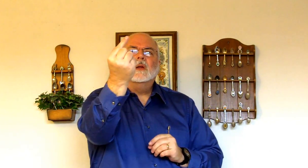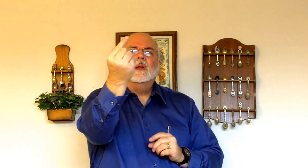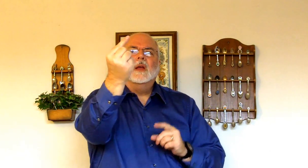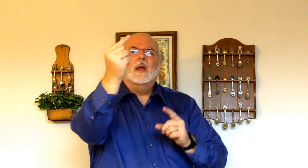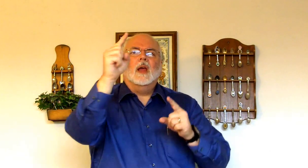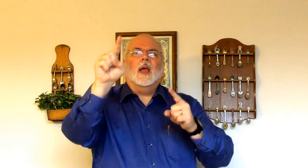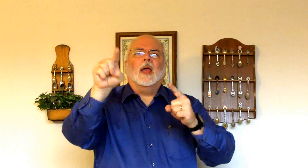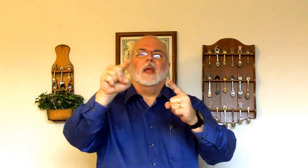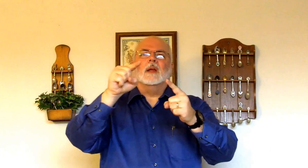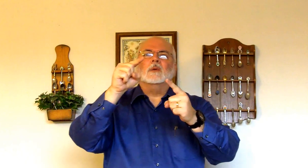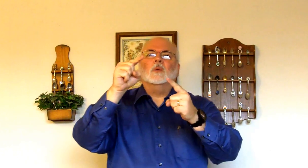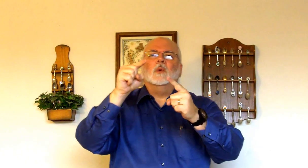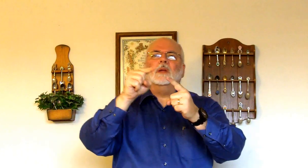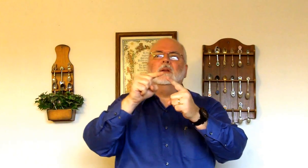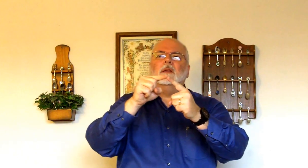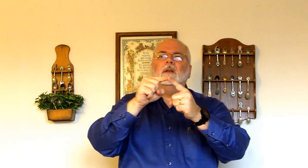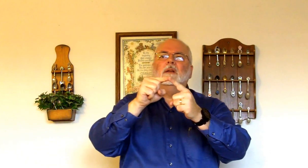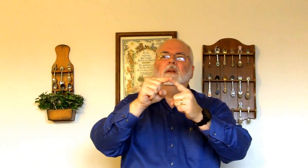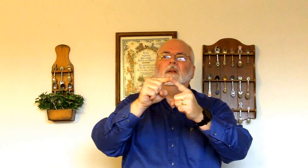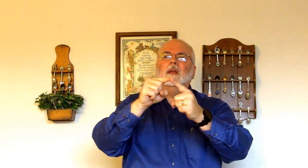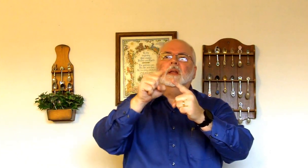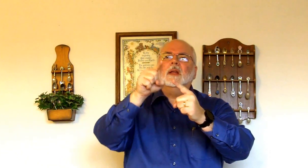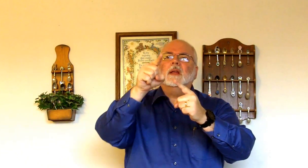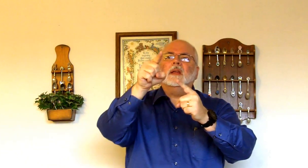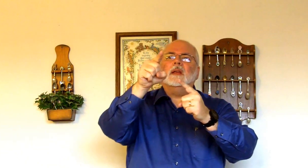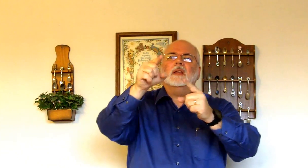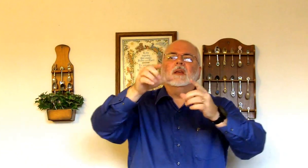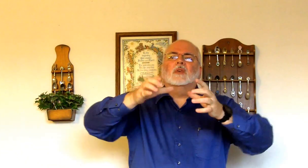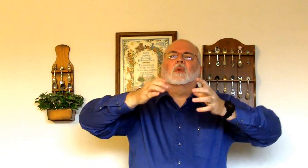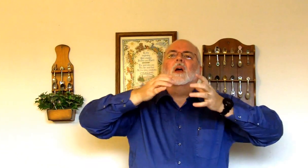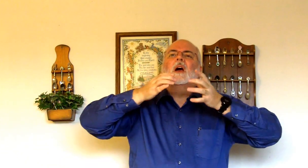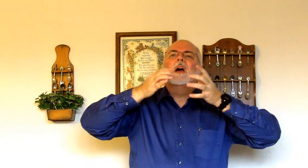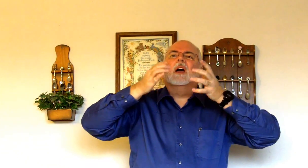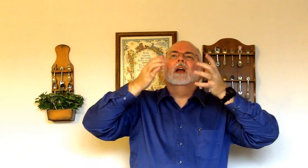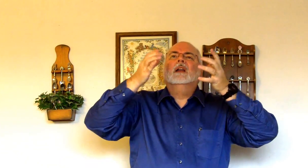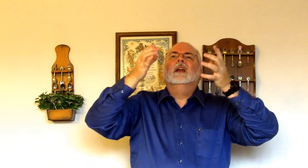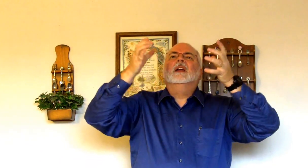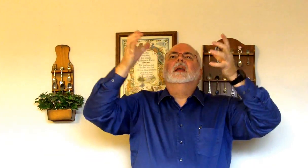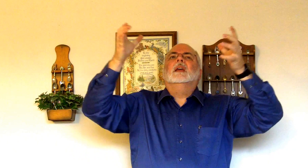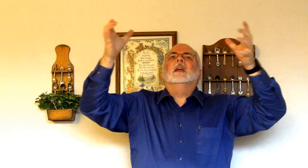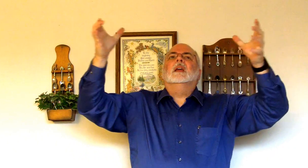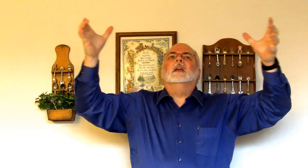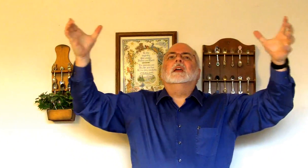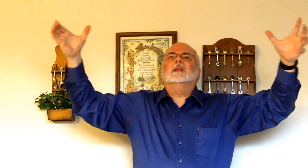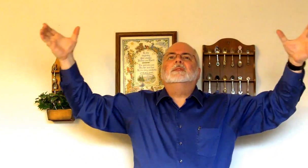and when he cried he cried it's